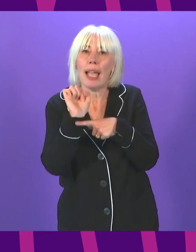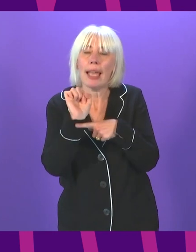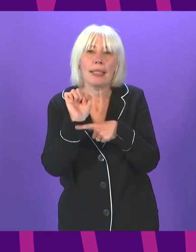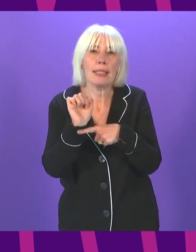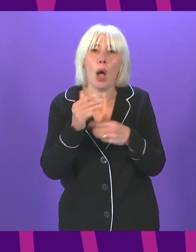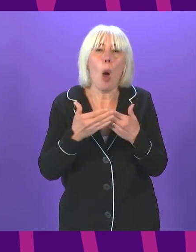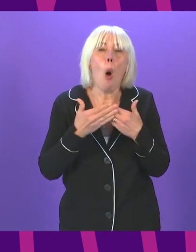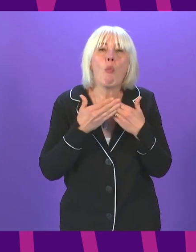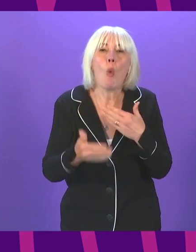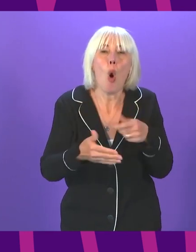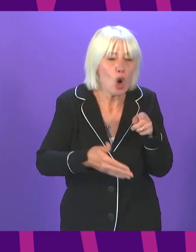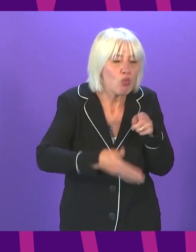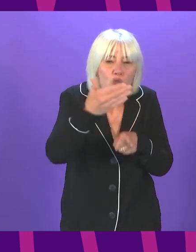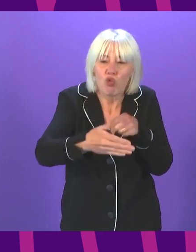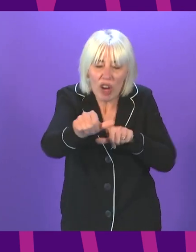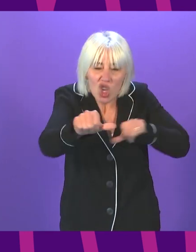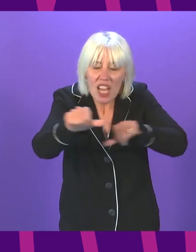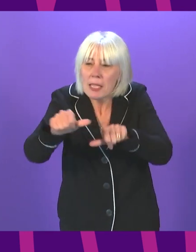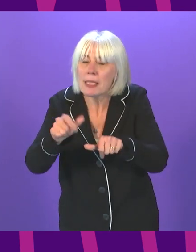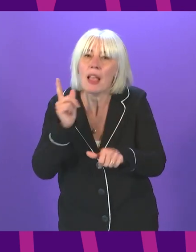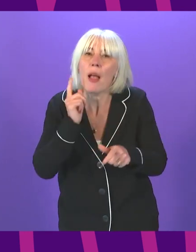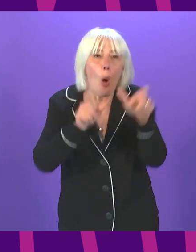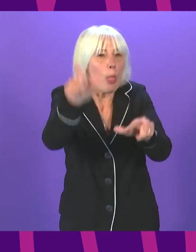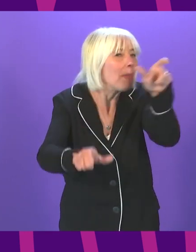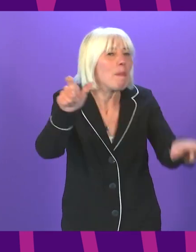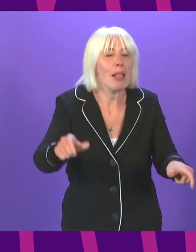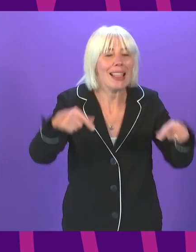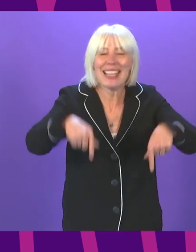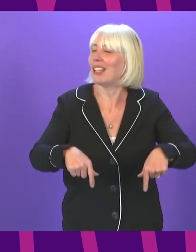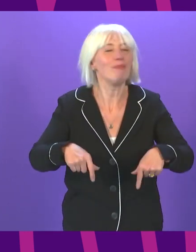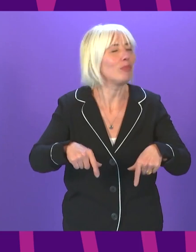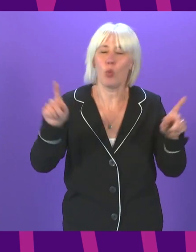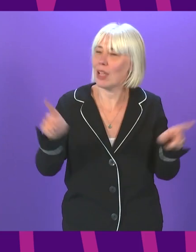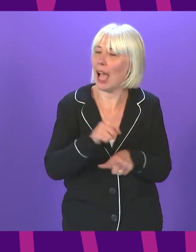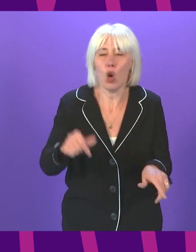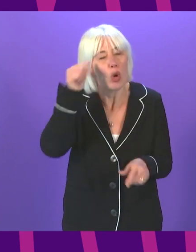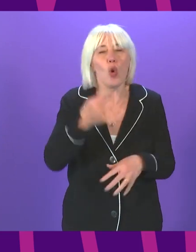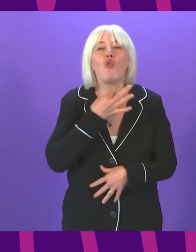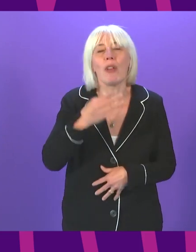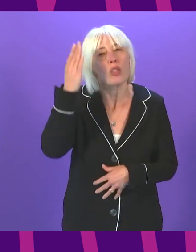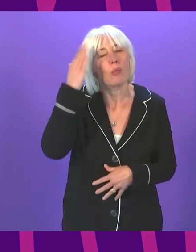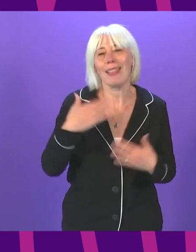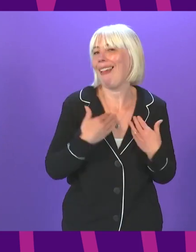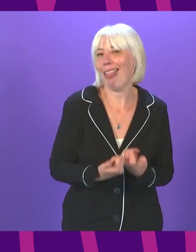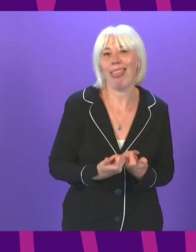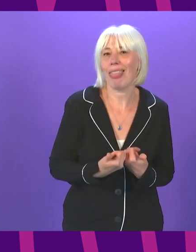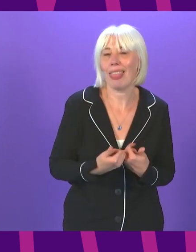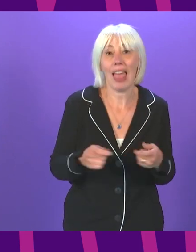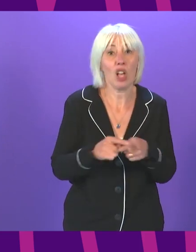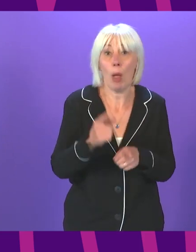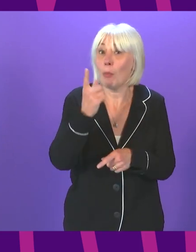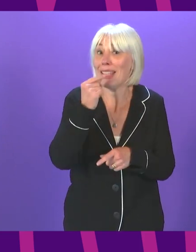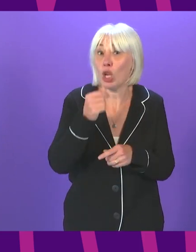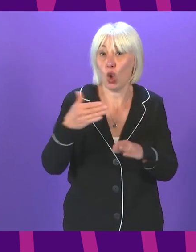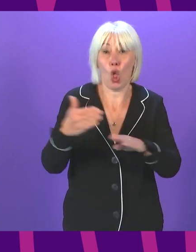more restrictions back onto the people of Scotland. And we know it would risk their mental health and result in job losses.